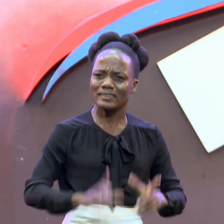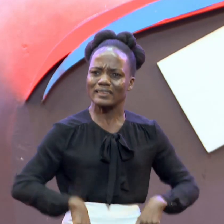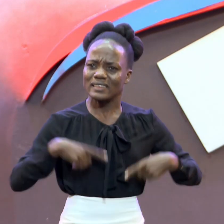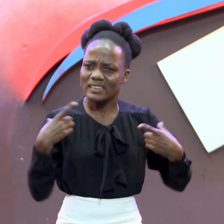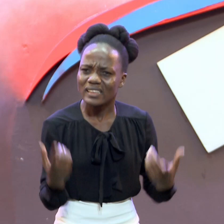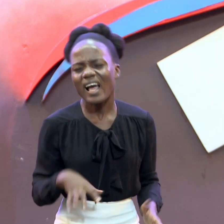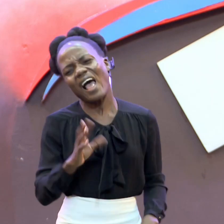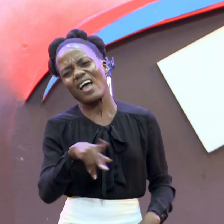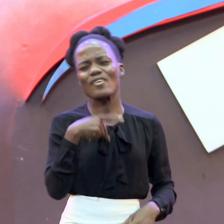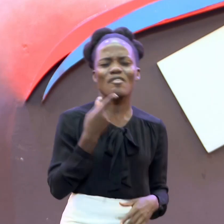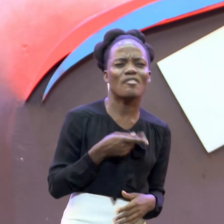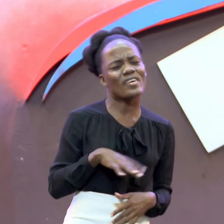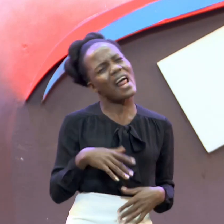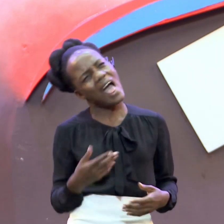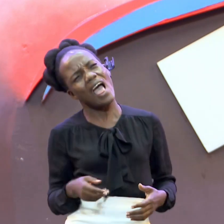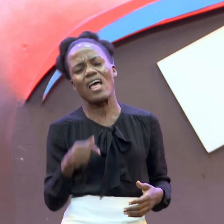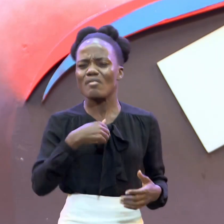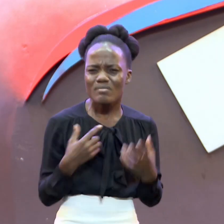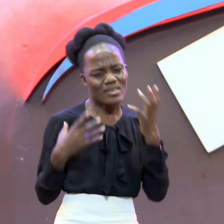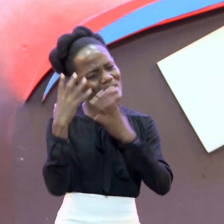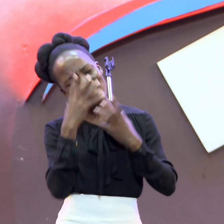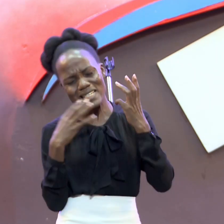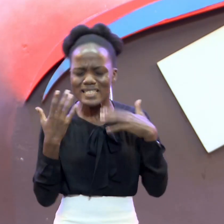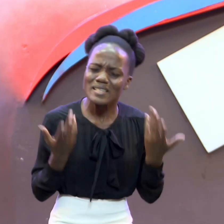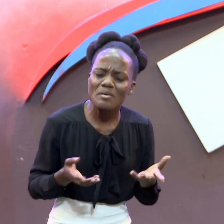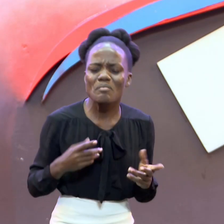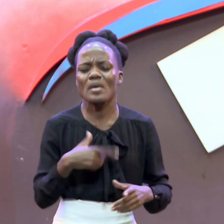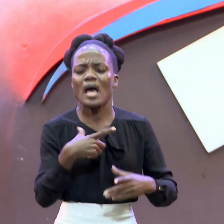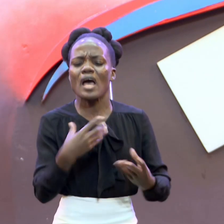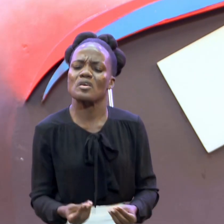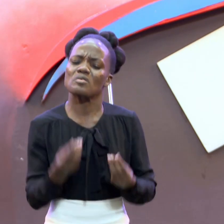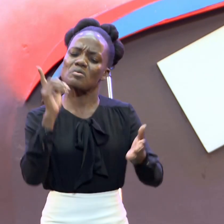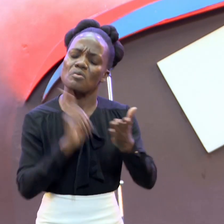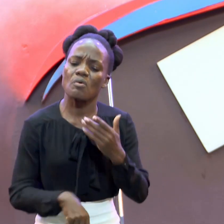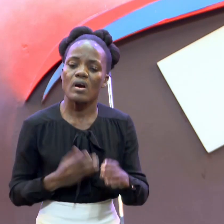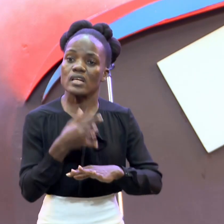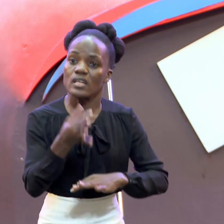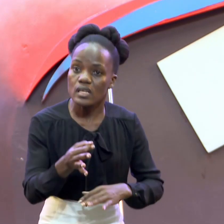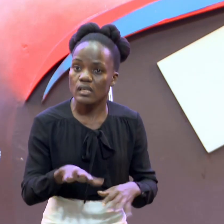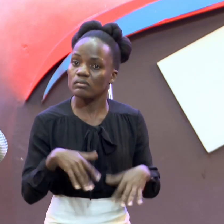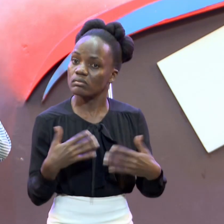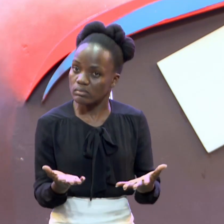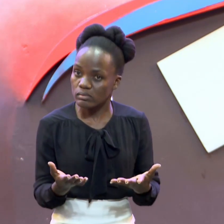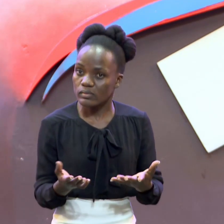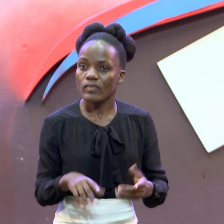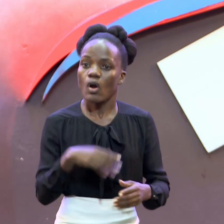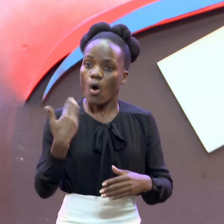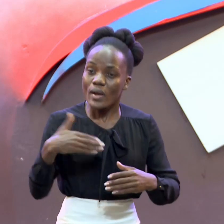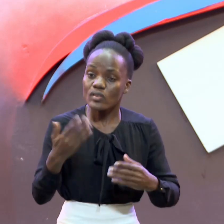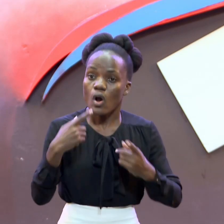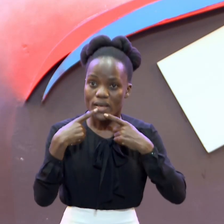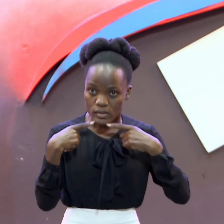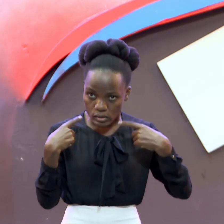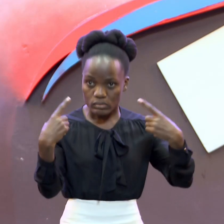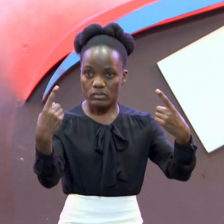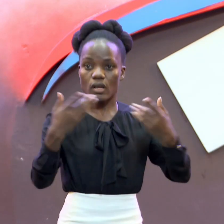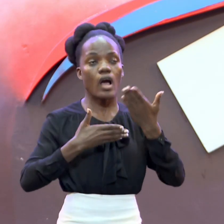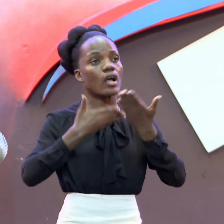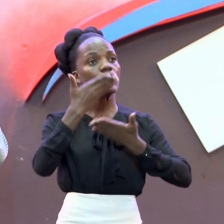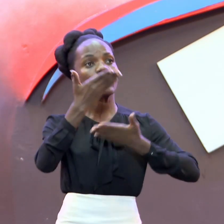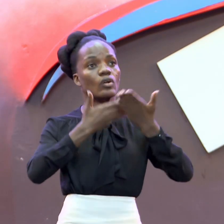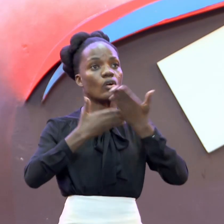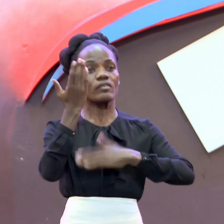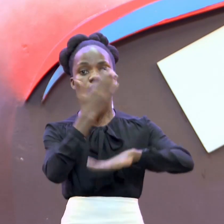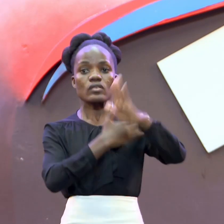You feel You are Confused You don't Know what Next Always Be bold Enough To confess The Word Of God